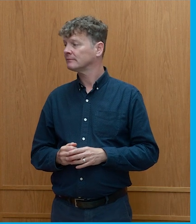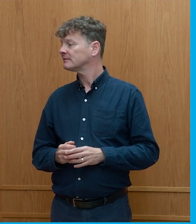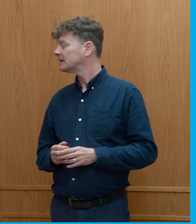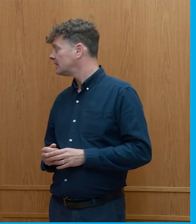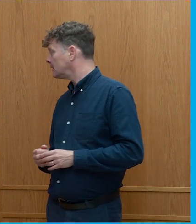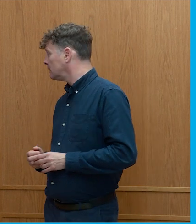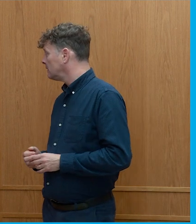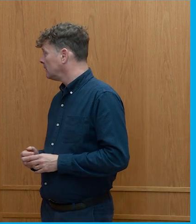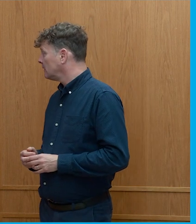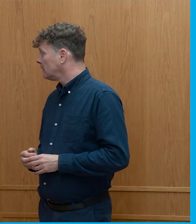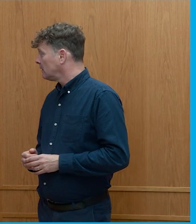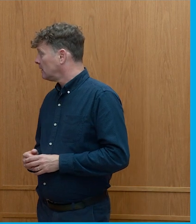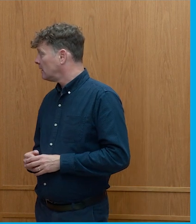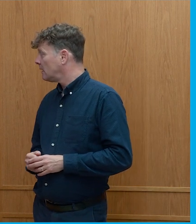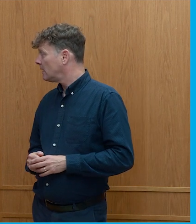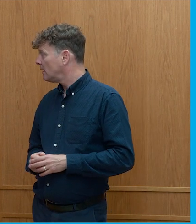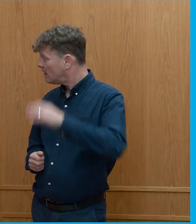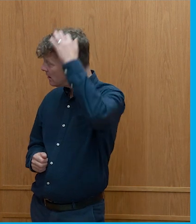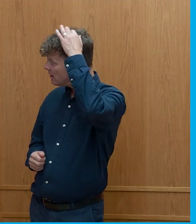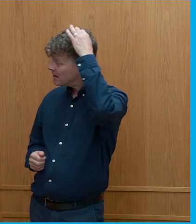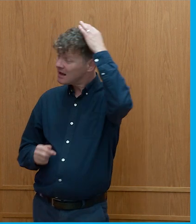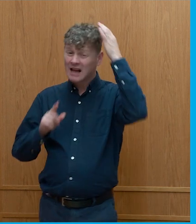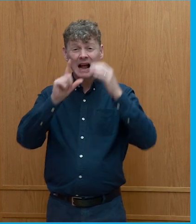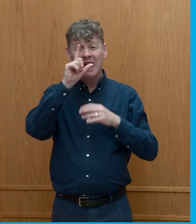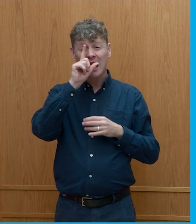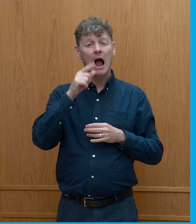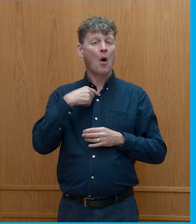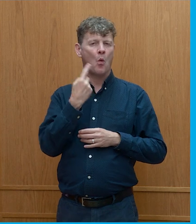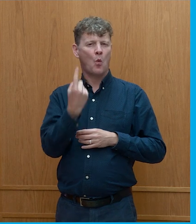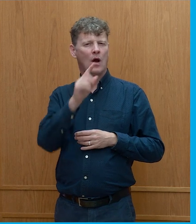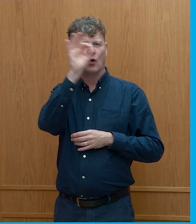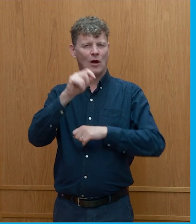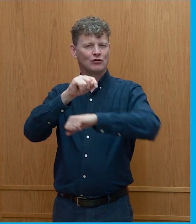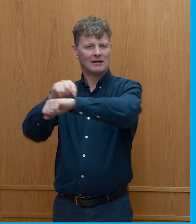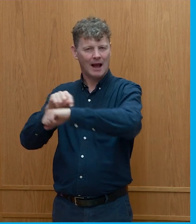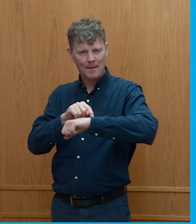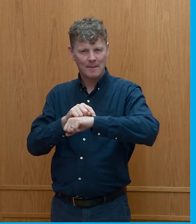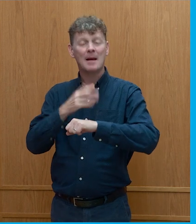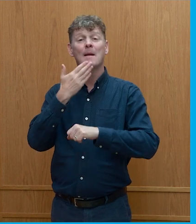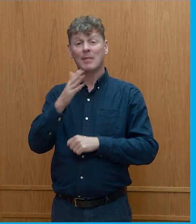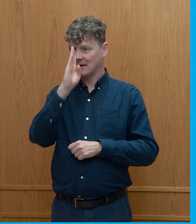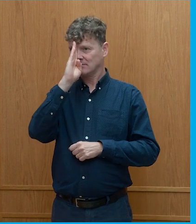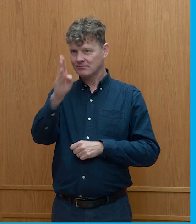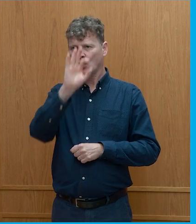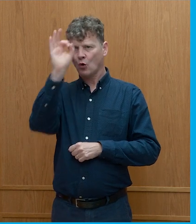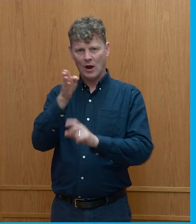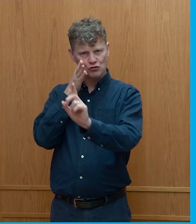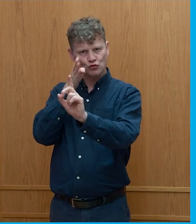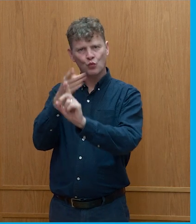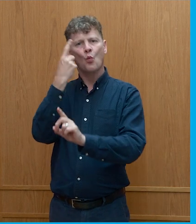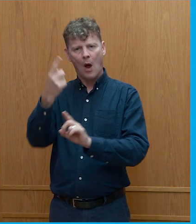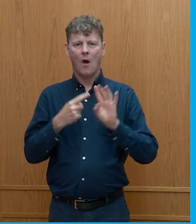I'm just going to take them one at a time. If you maybe direct your question to one panellist if you've got a specific ask and if you want to